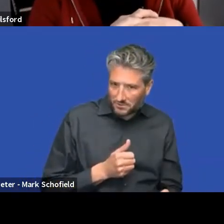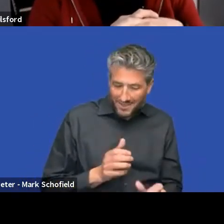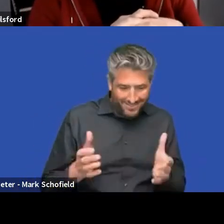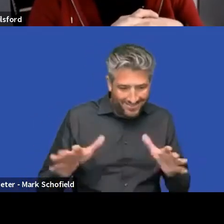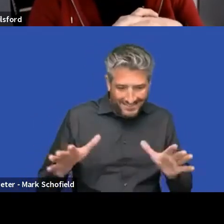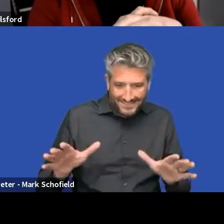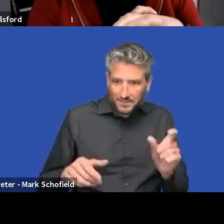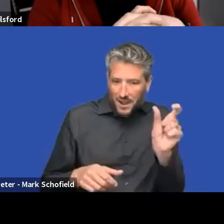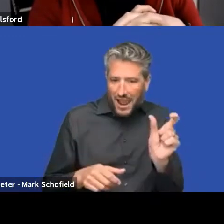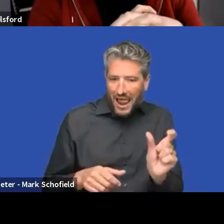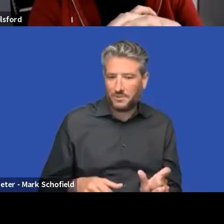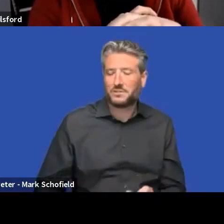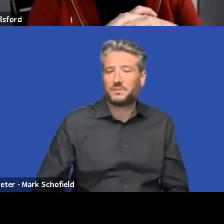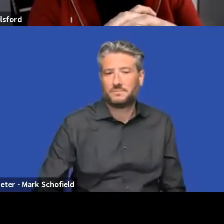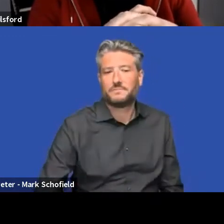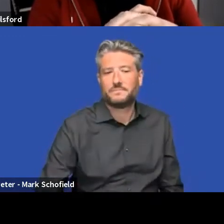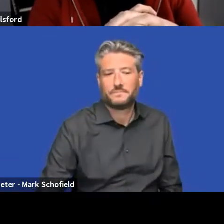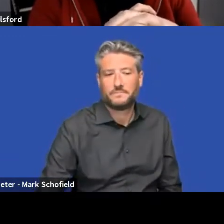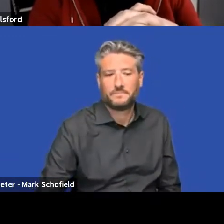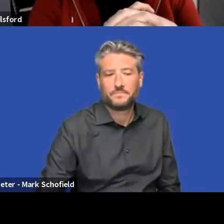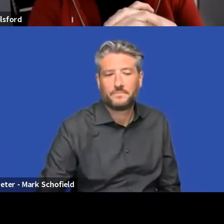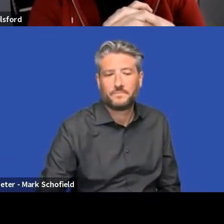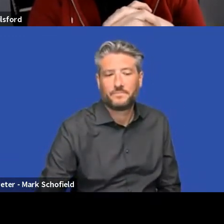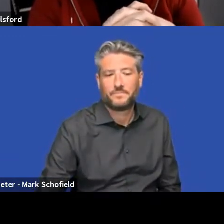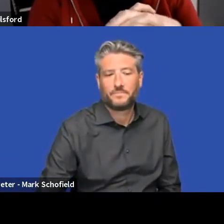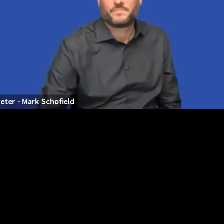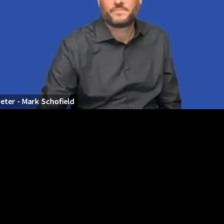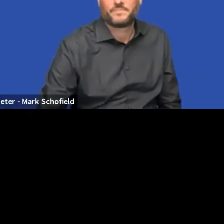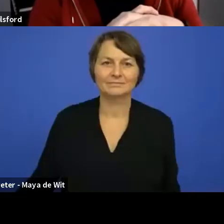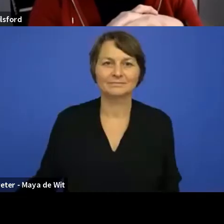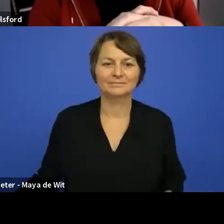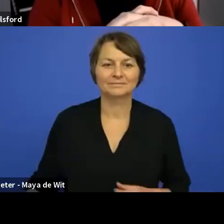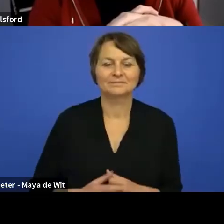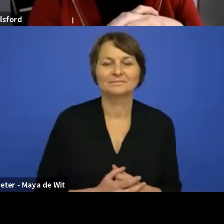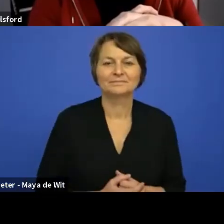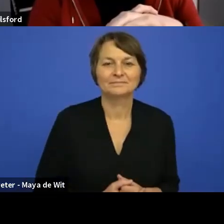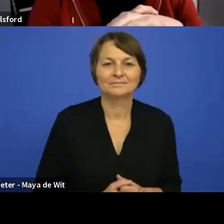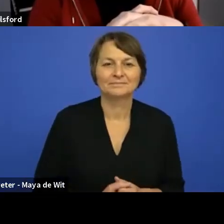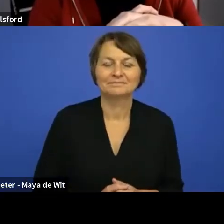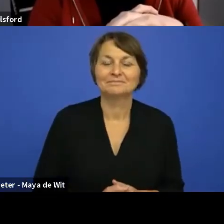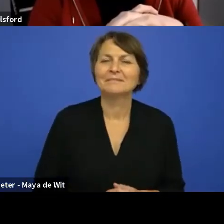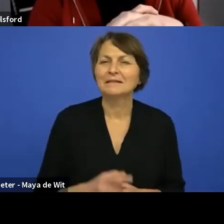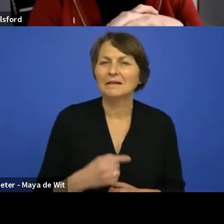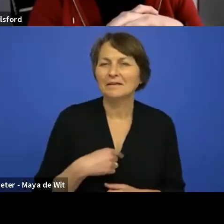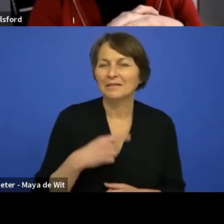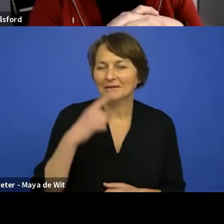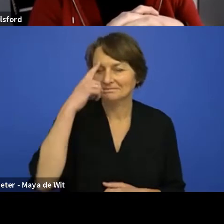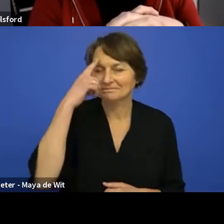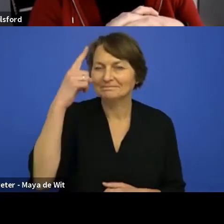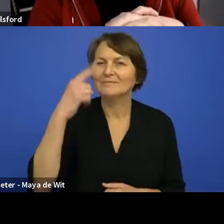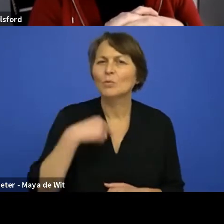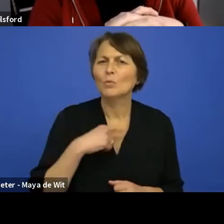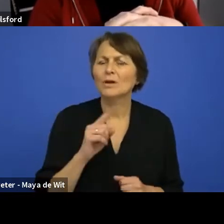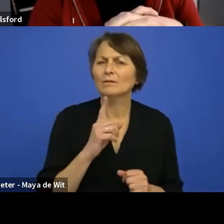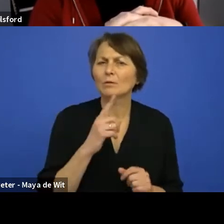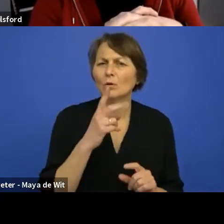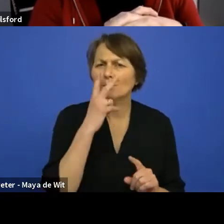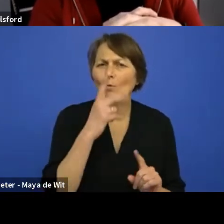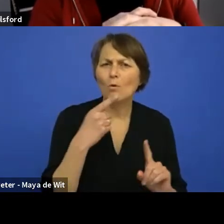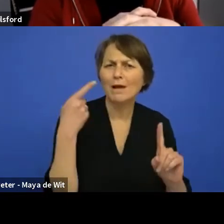is because we are thinking more purpose than look in terms of our code and naming, then, for example, the button, you